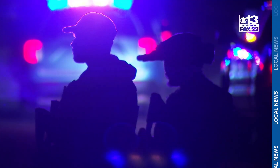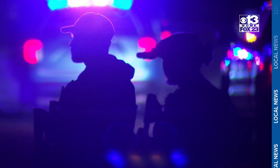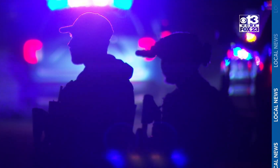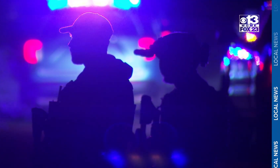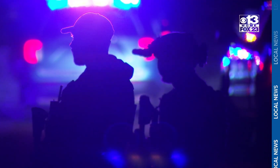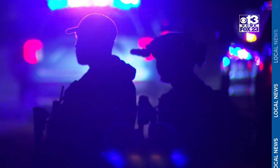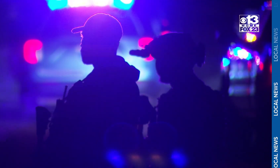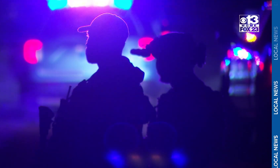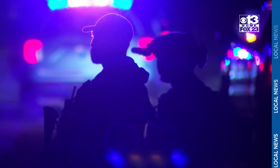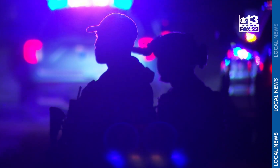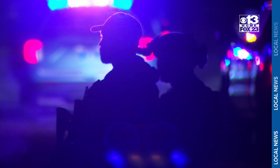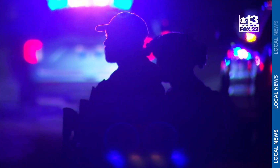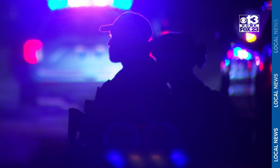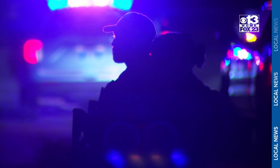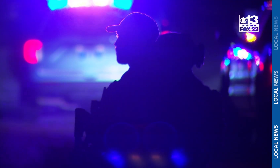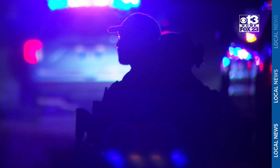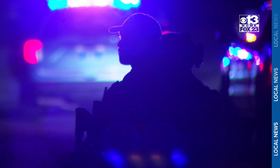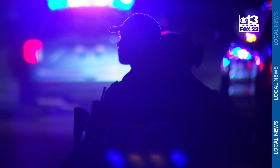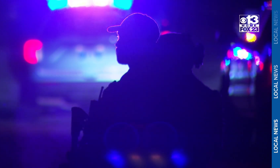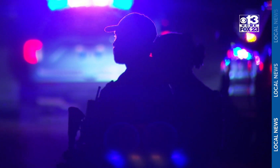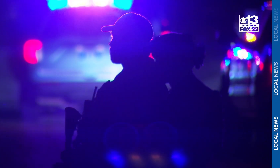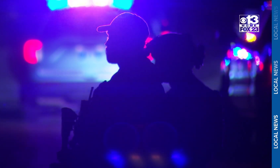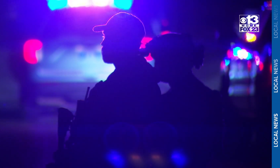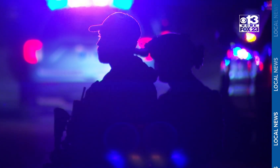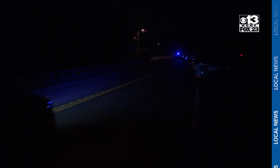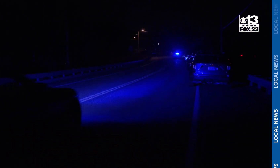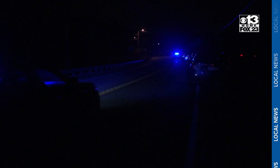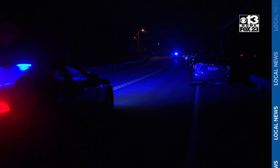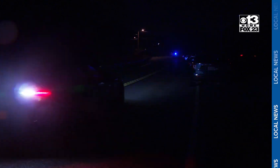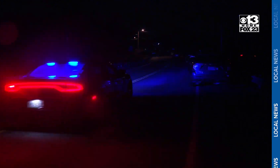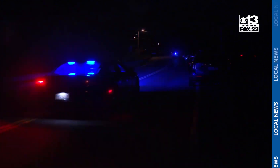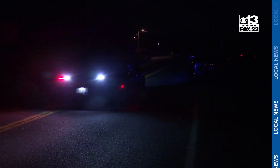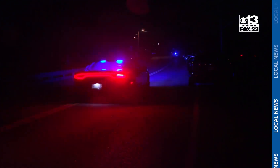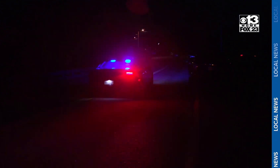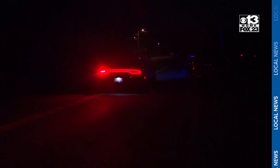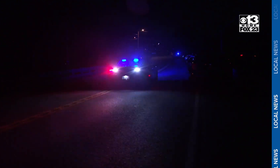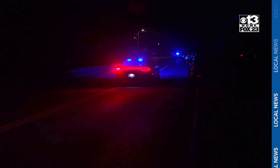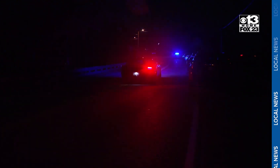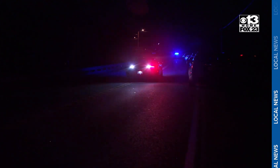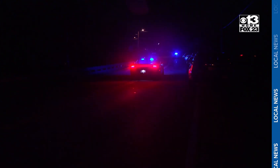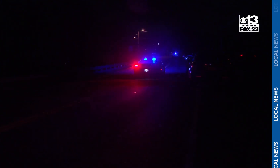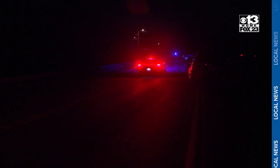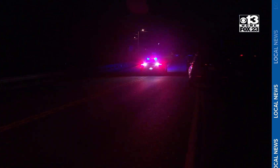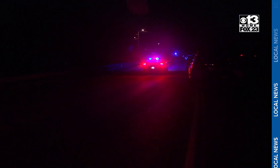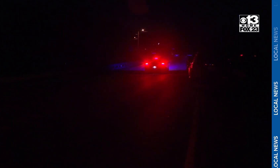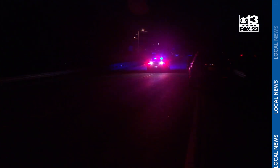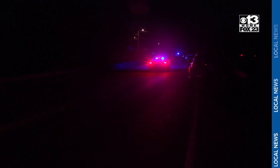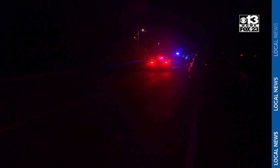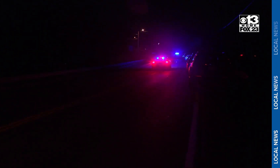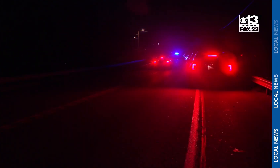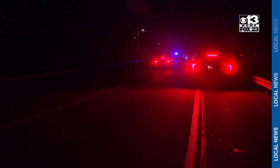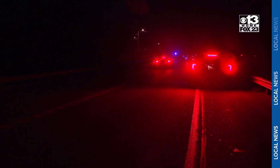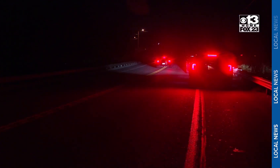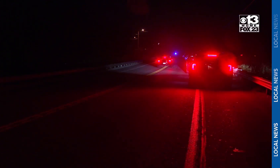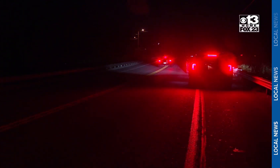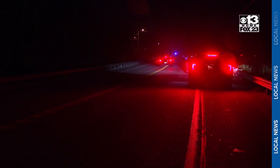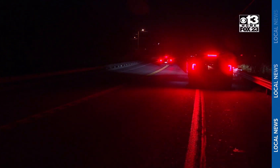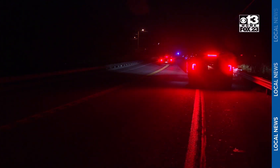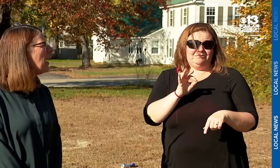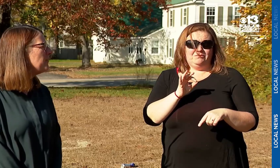Those first couple nights, Thibodeau says a lot went wrong with how her community received vital information on TV. One of those